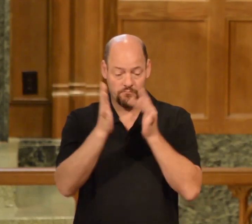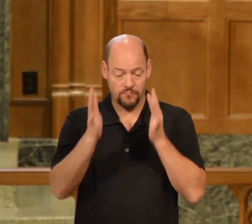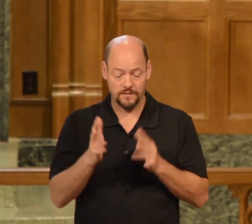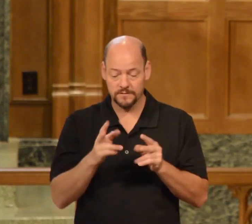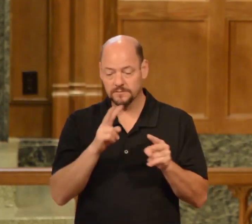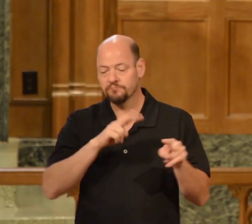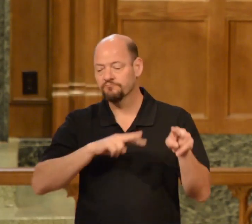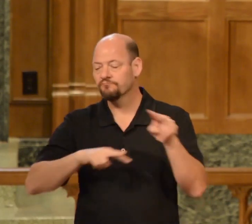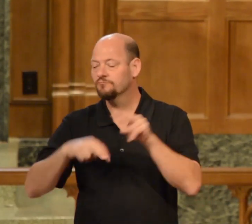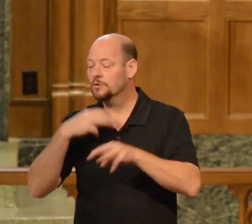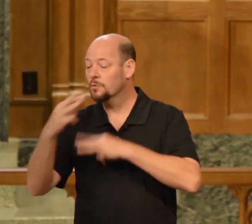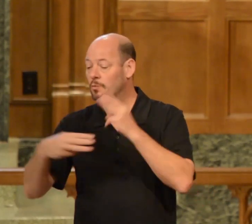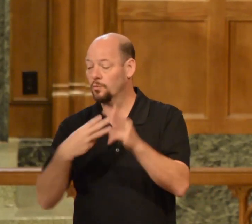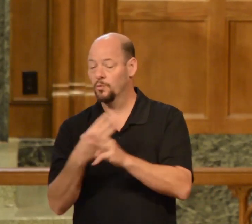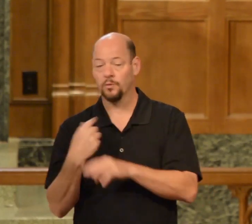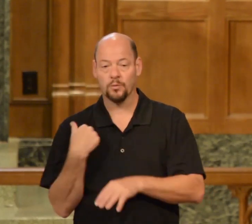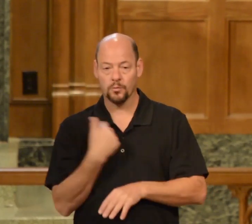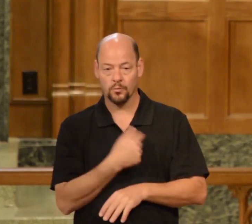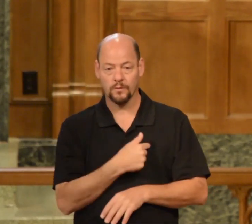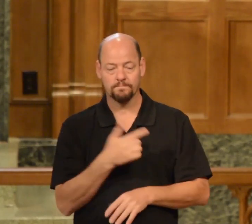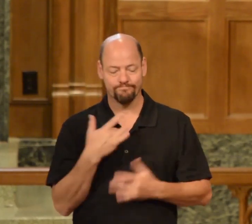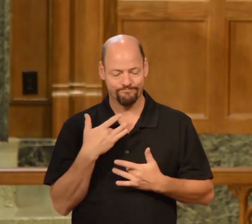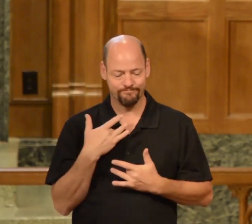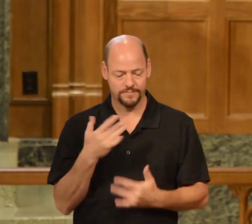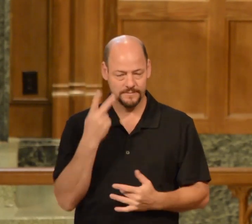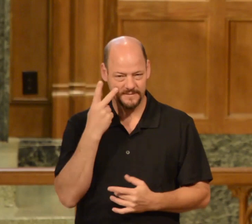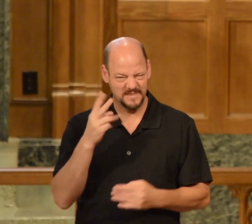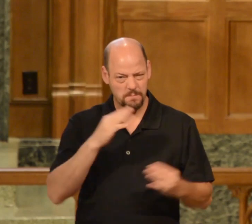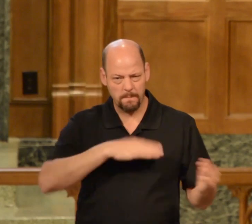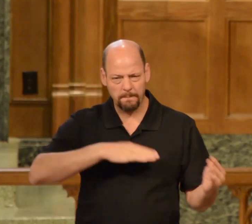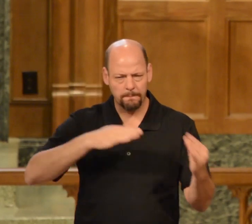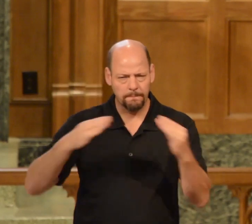and we see a battlefield